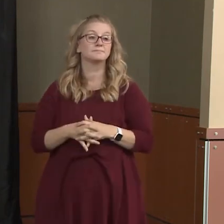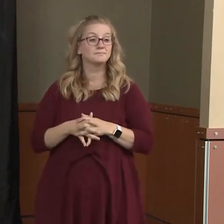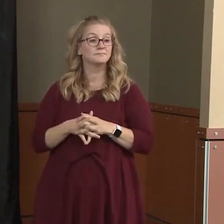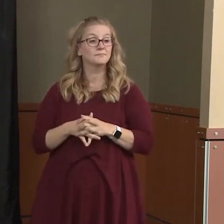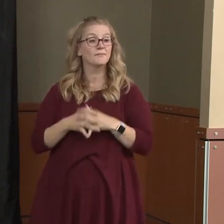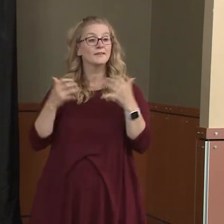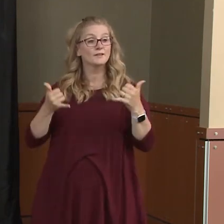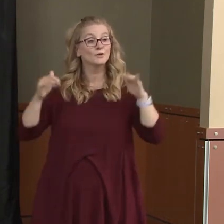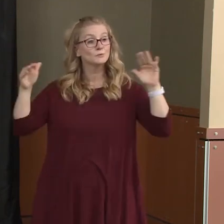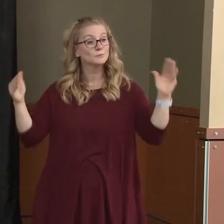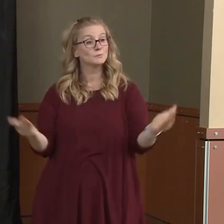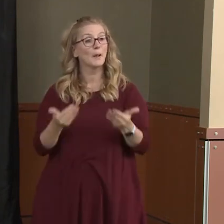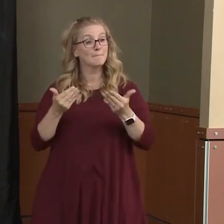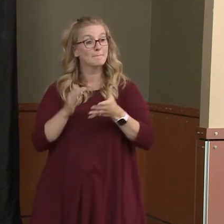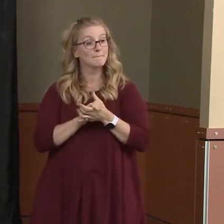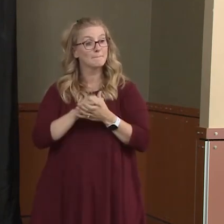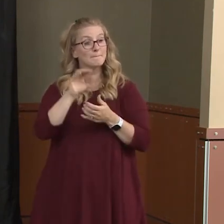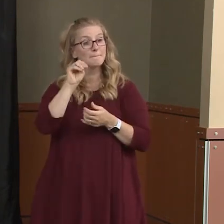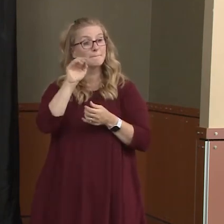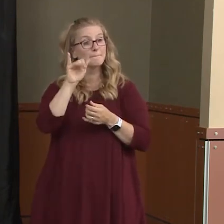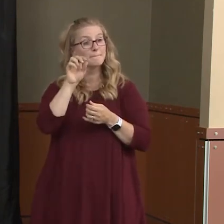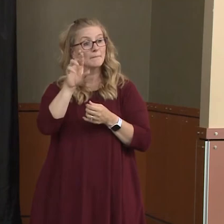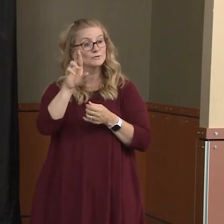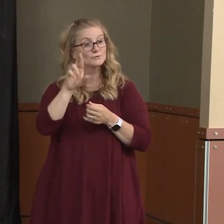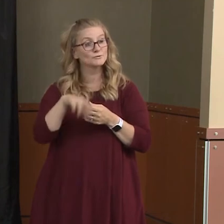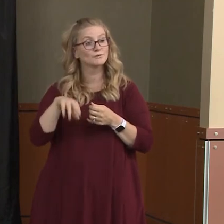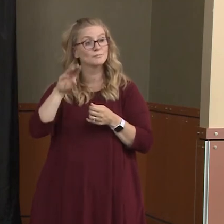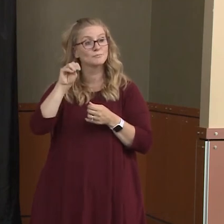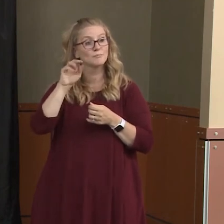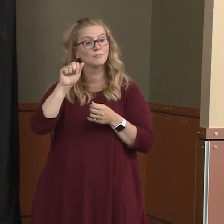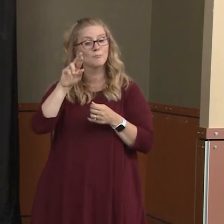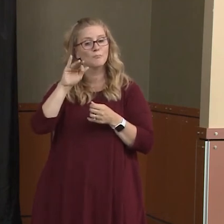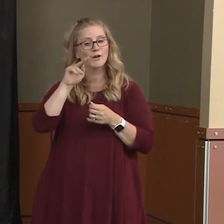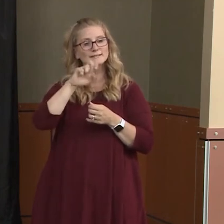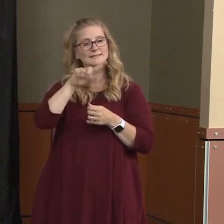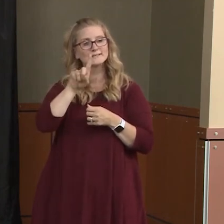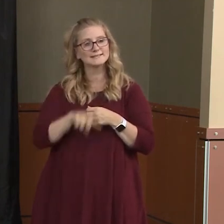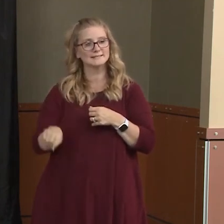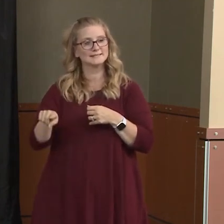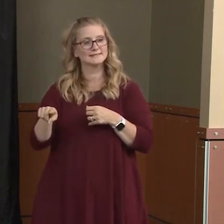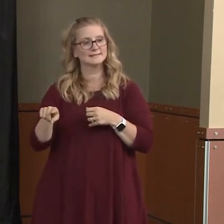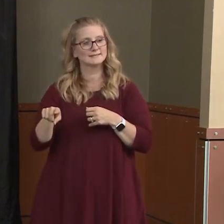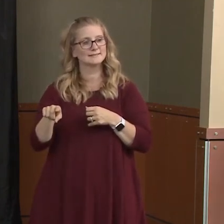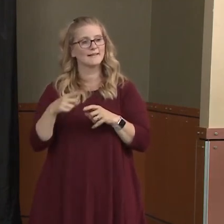welcome Mayor Martinez. We saw him earlier, but today we get to hear from him, City of Pasco. Mayor?